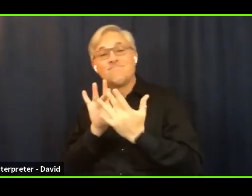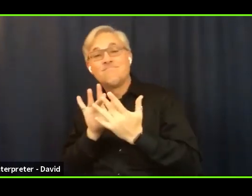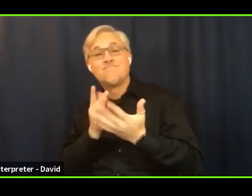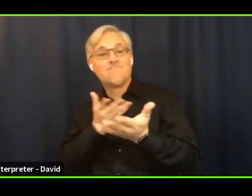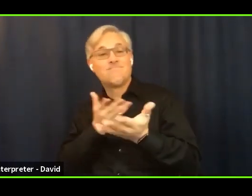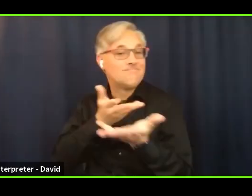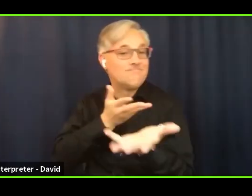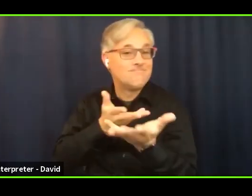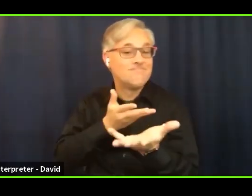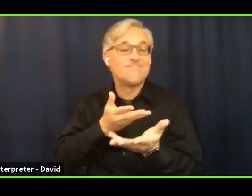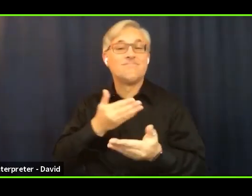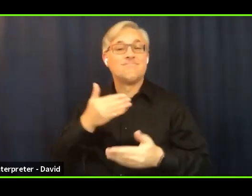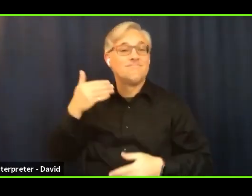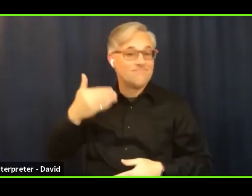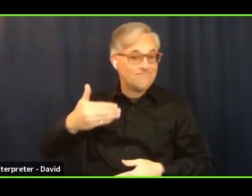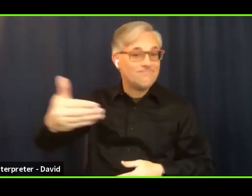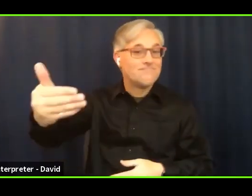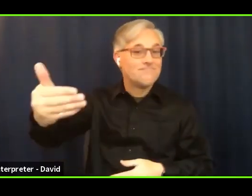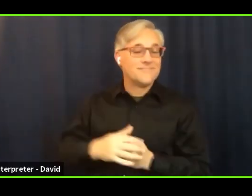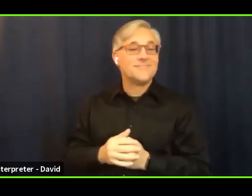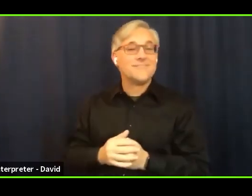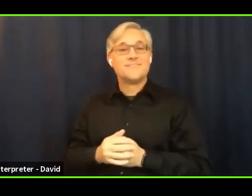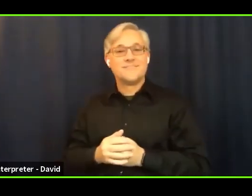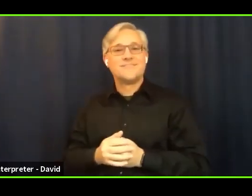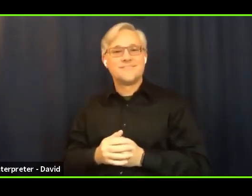we go. And everyone, please take good care.